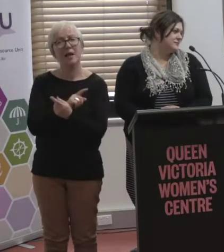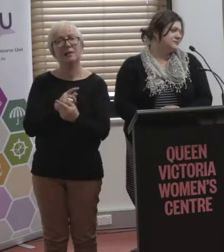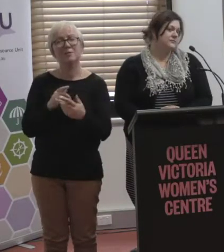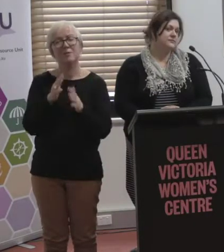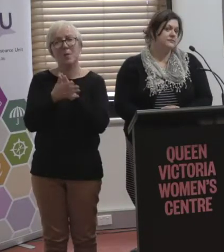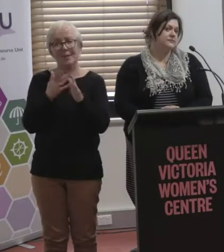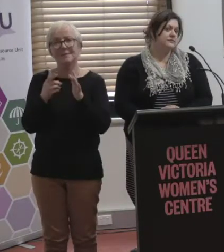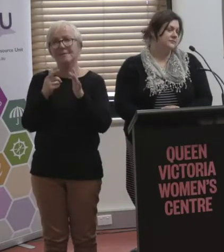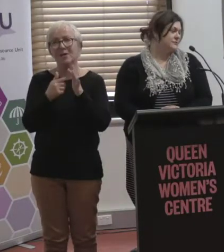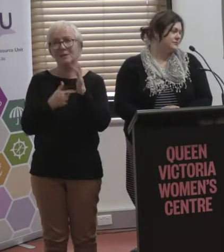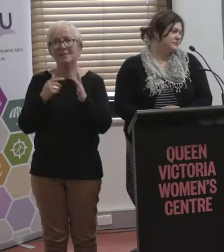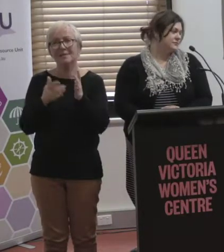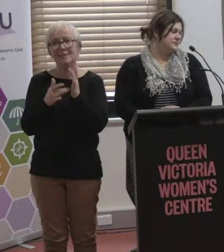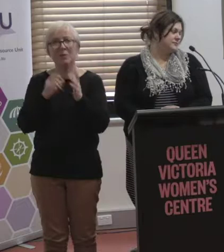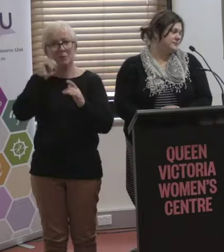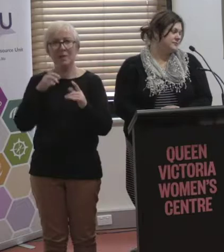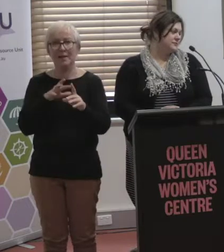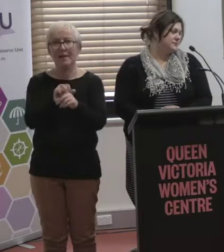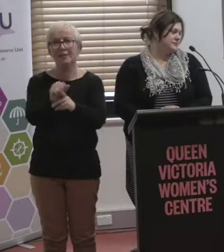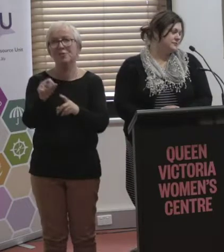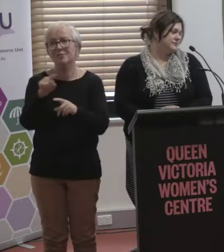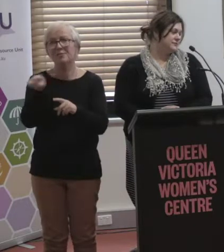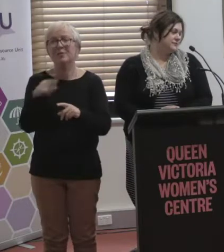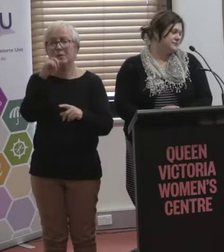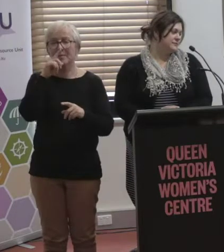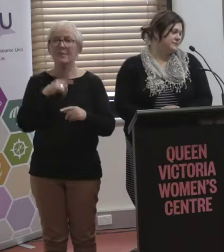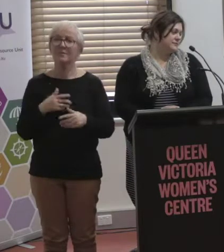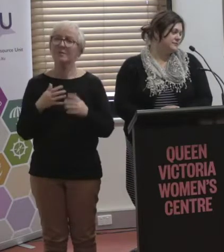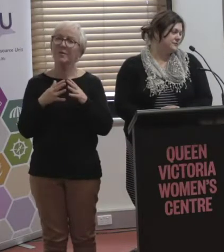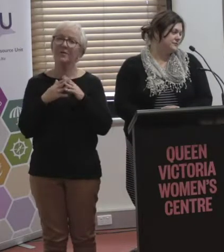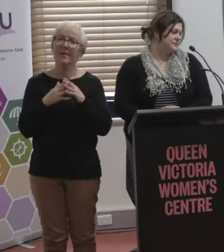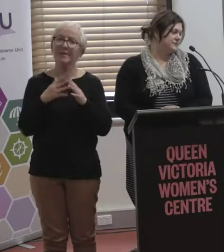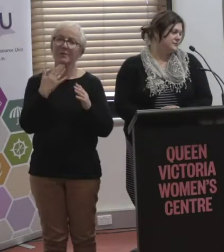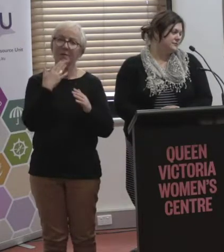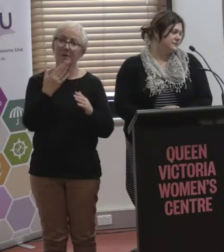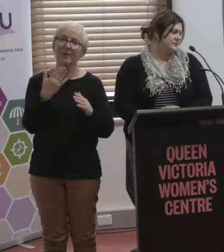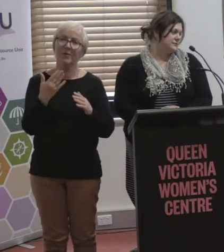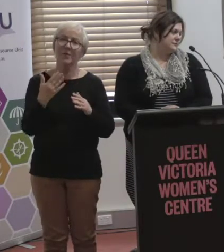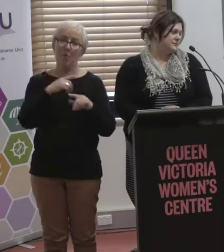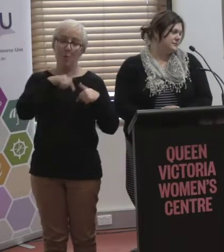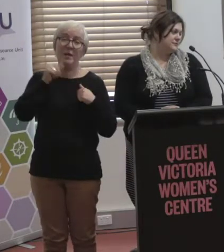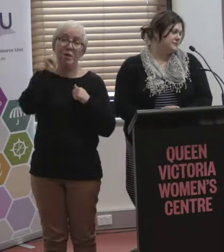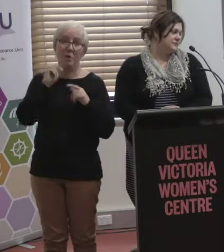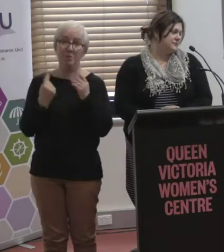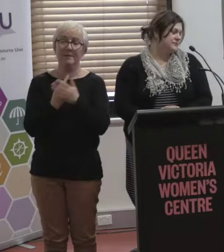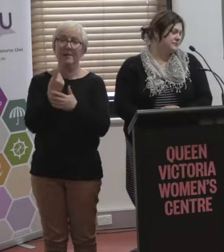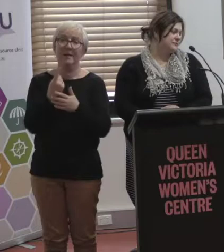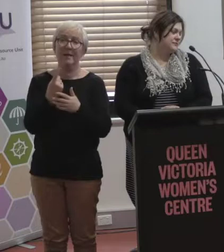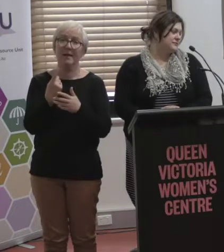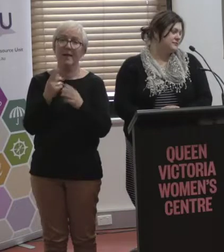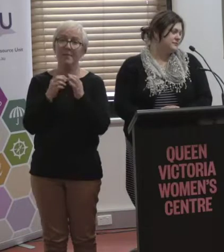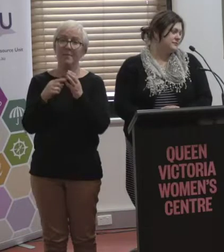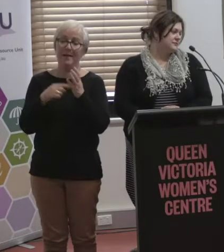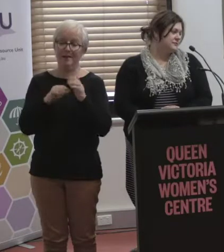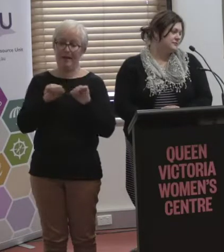So, thank you for the question. It's a really valid point and it's something that we at the Commission are very mindful of and have a small